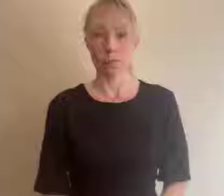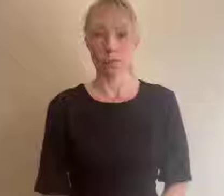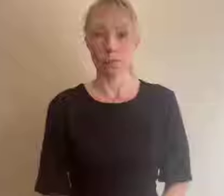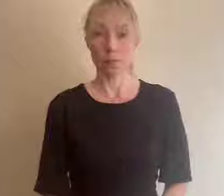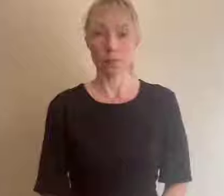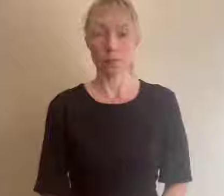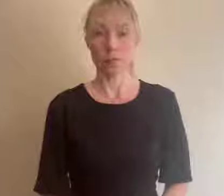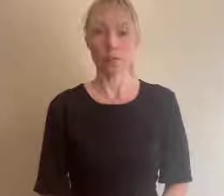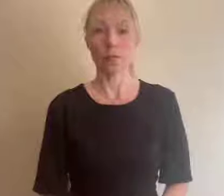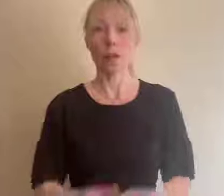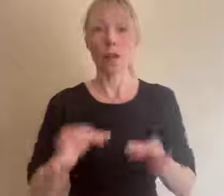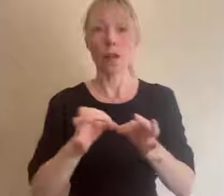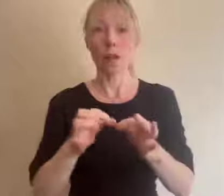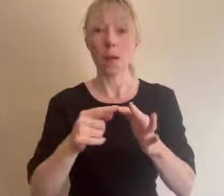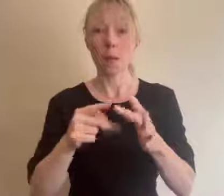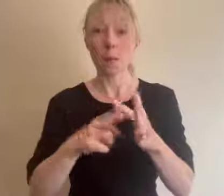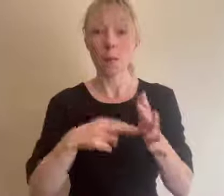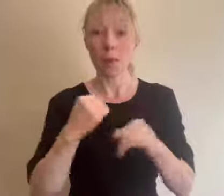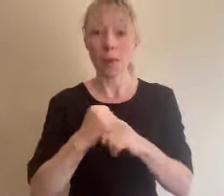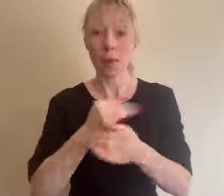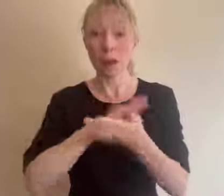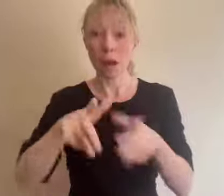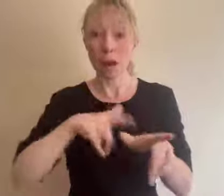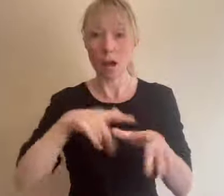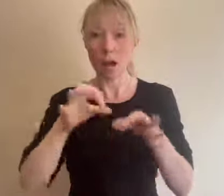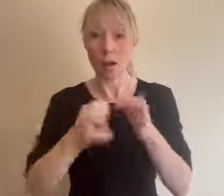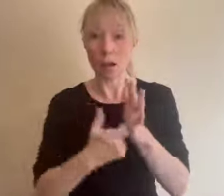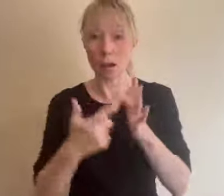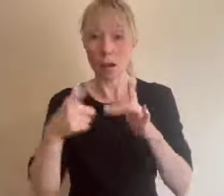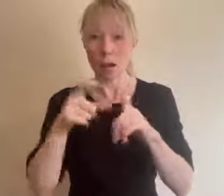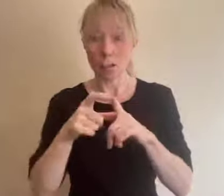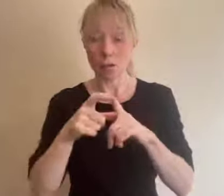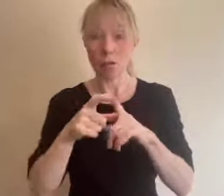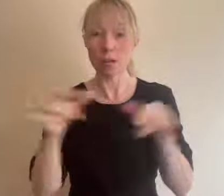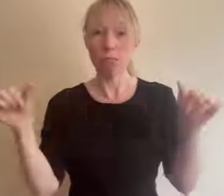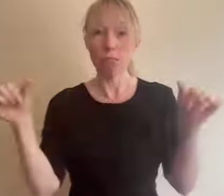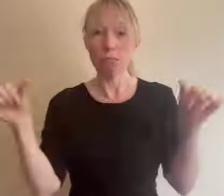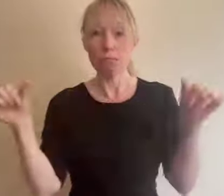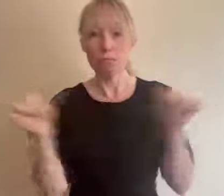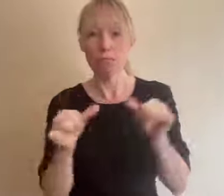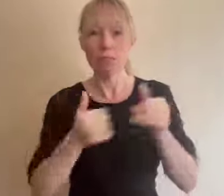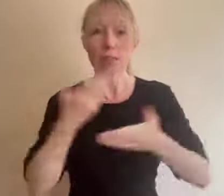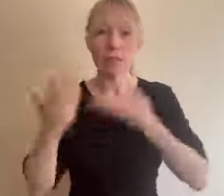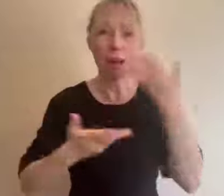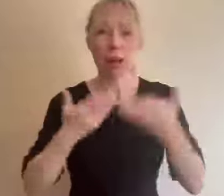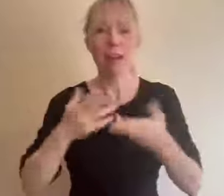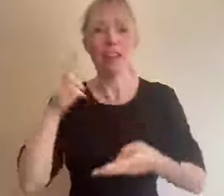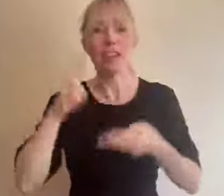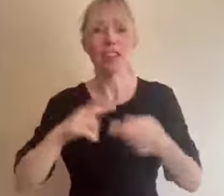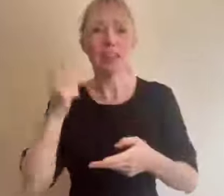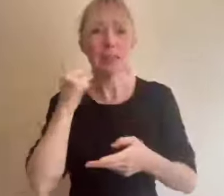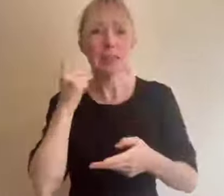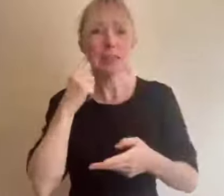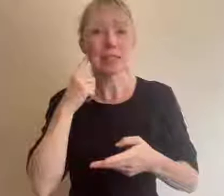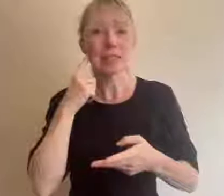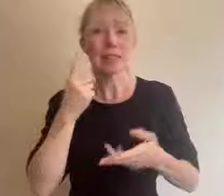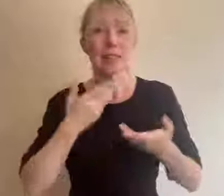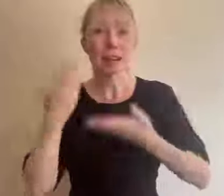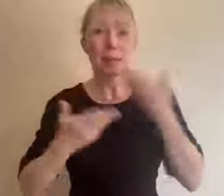being hybrid a short guide a cheap and easy guide to hybrid events with the world returning